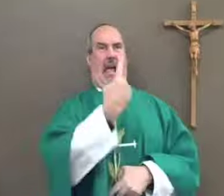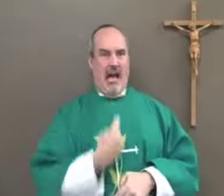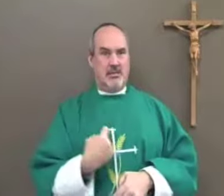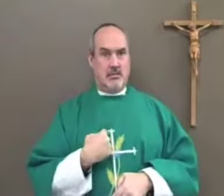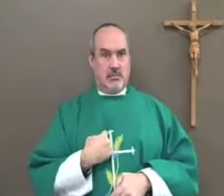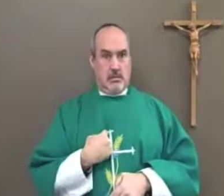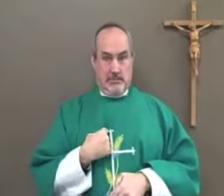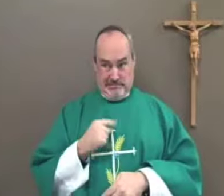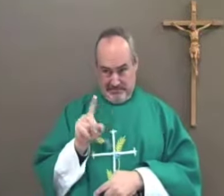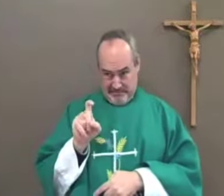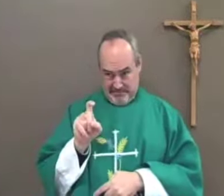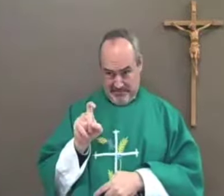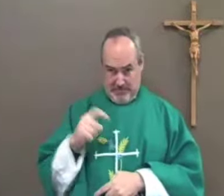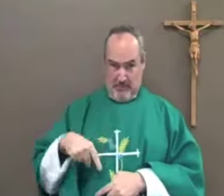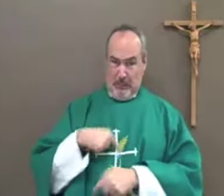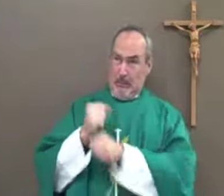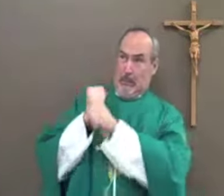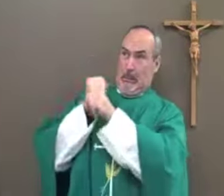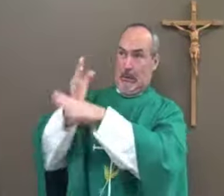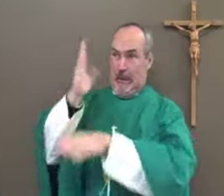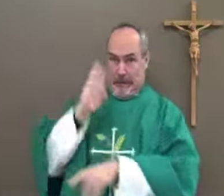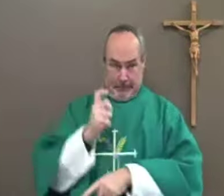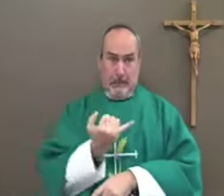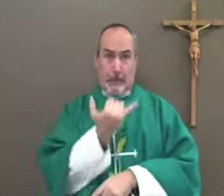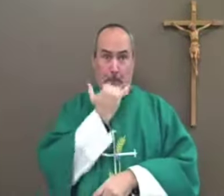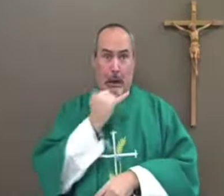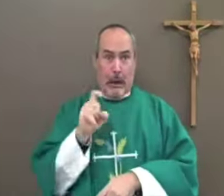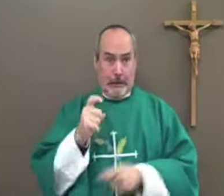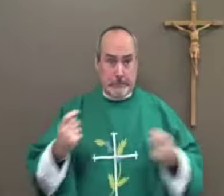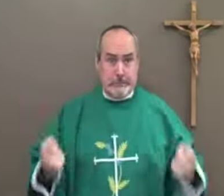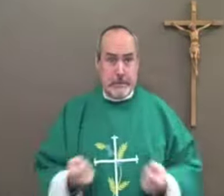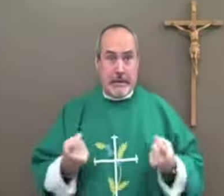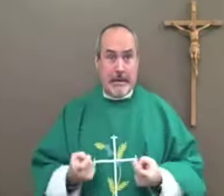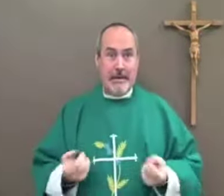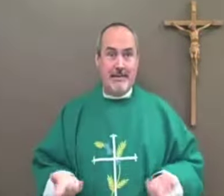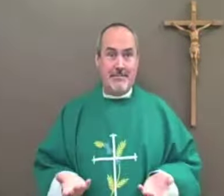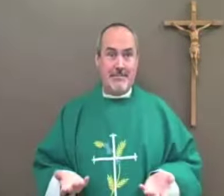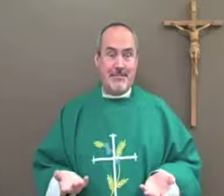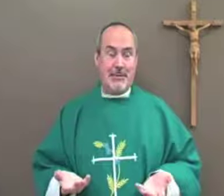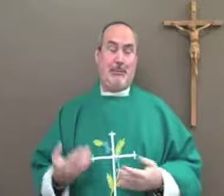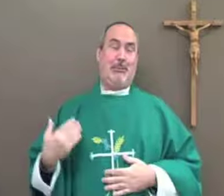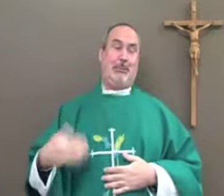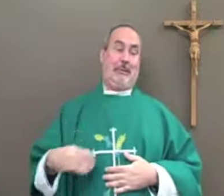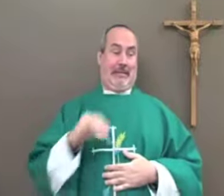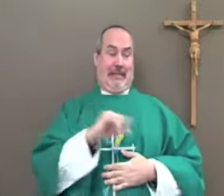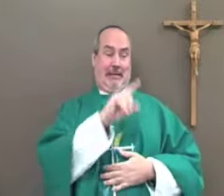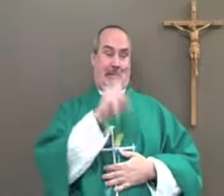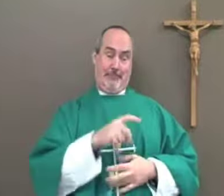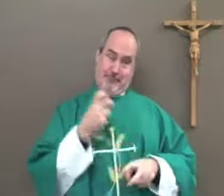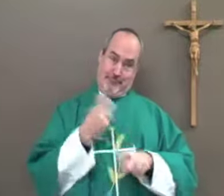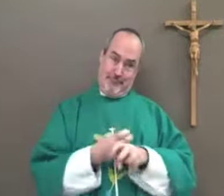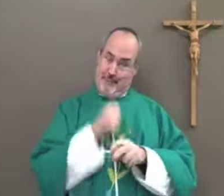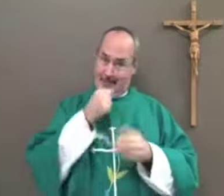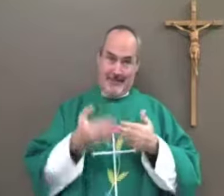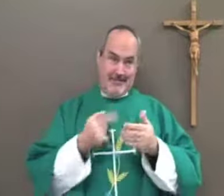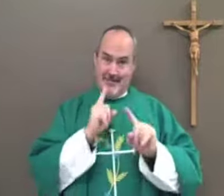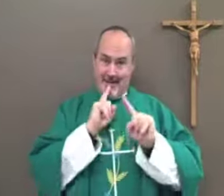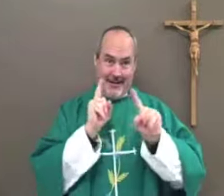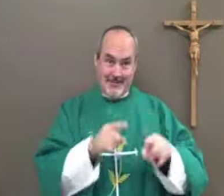ball him out then they asked me well if I ball God out or if I'm mad at him is that a sin well that question